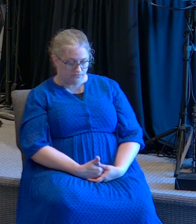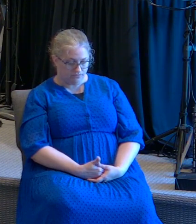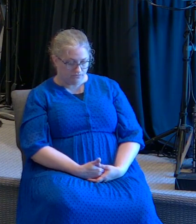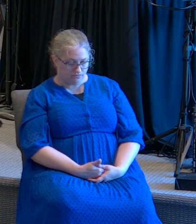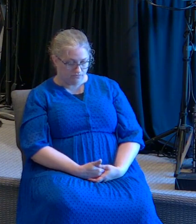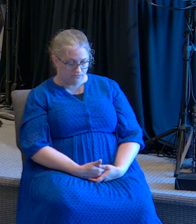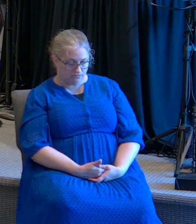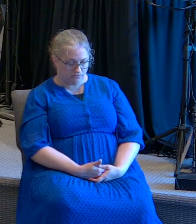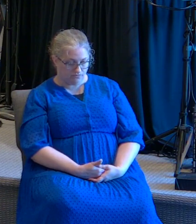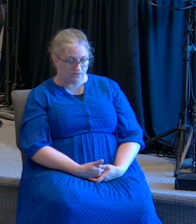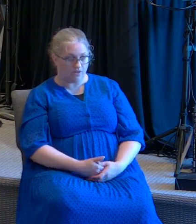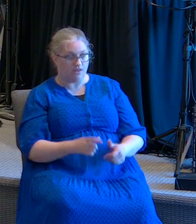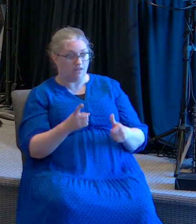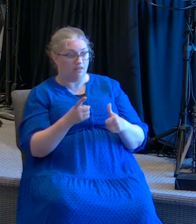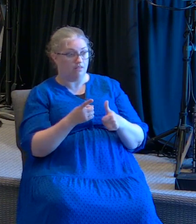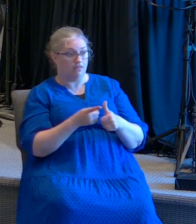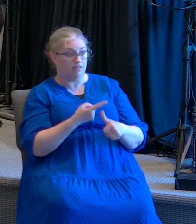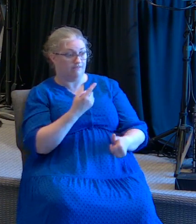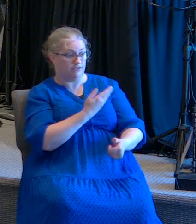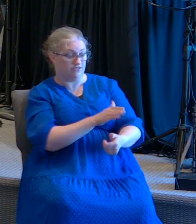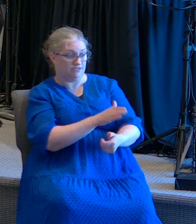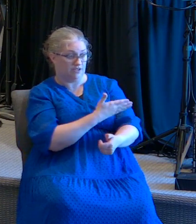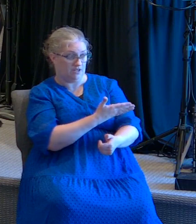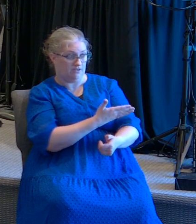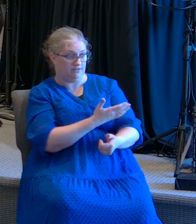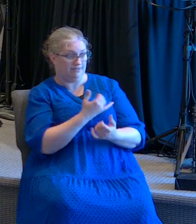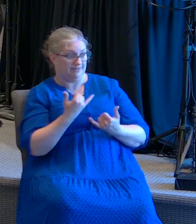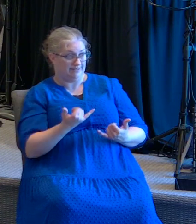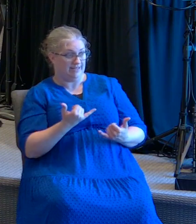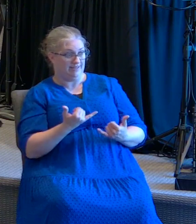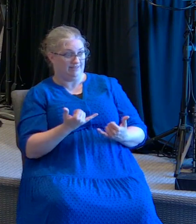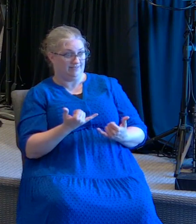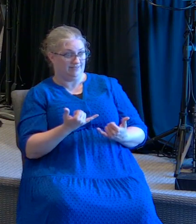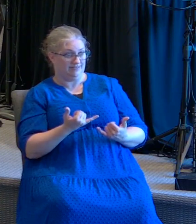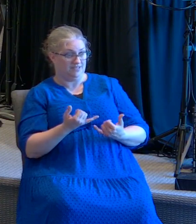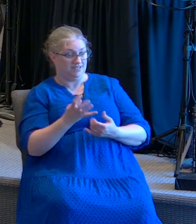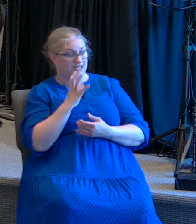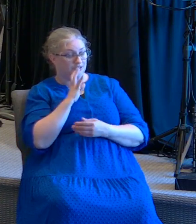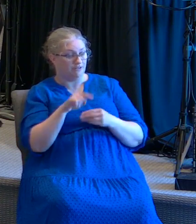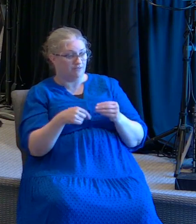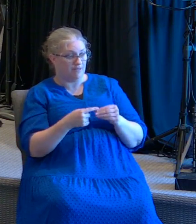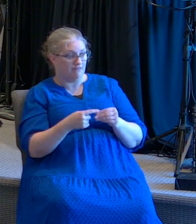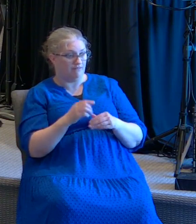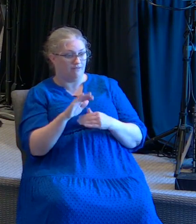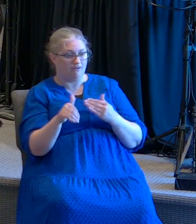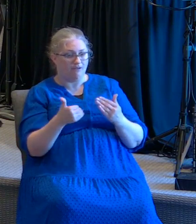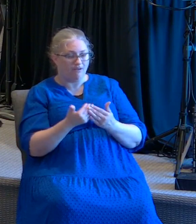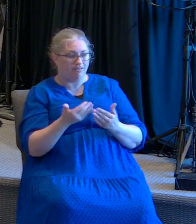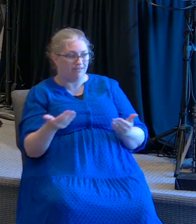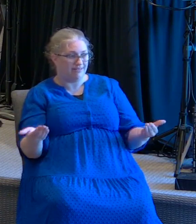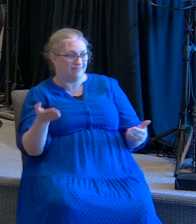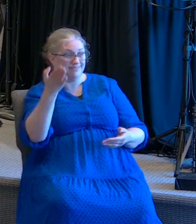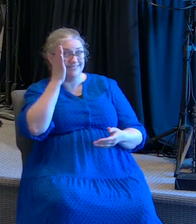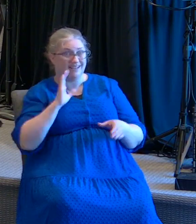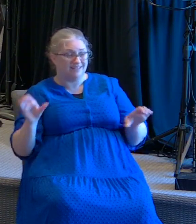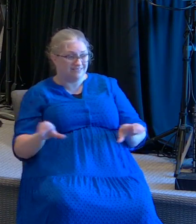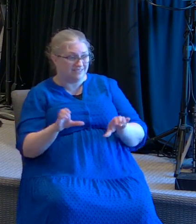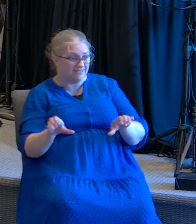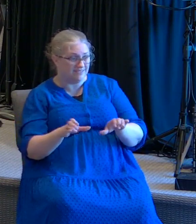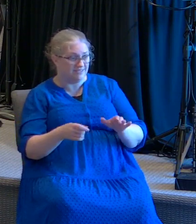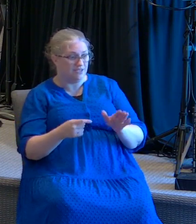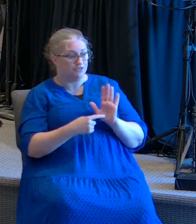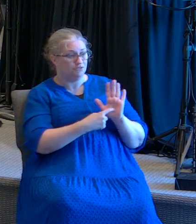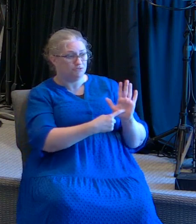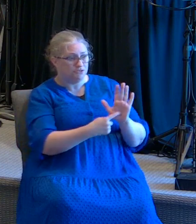the first song the we sing today actually talked about the things that he does to show us and make us believe